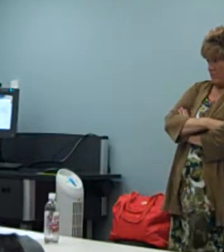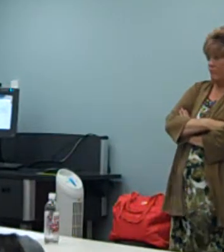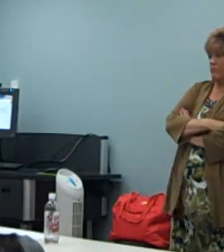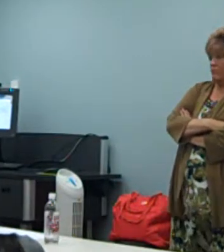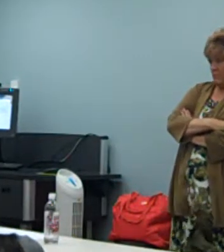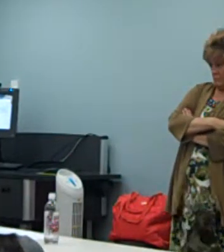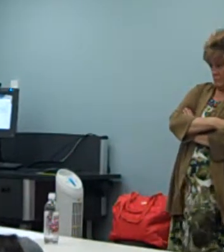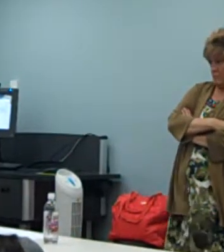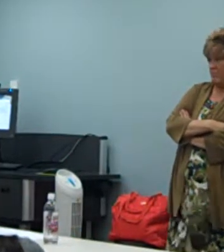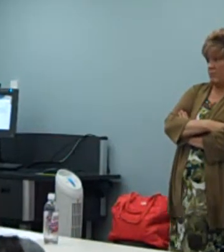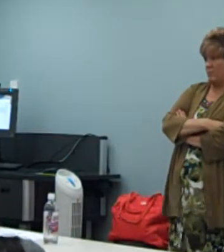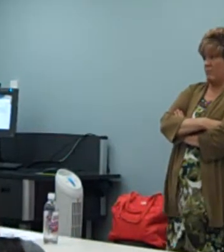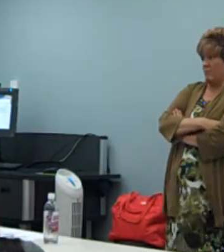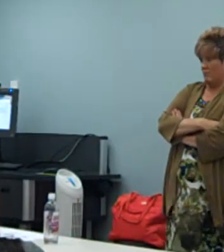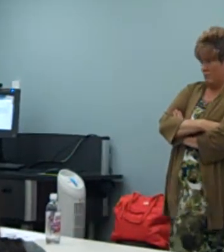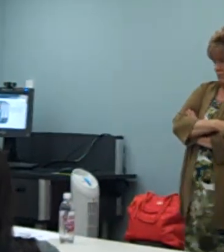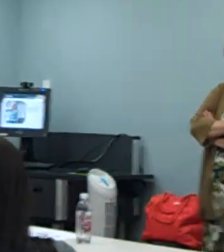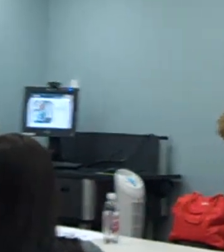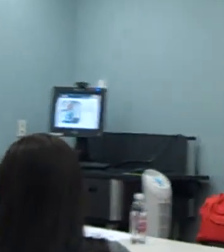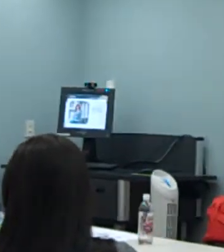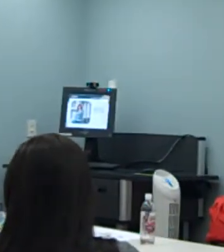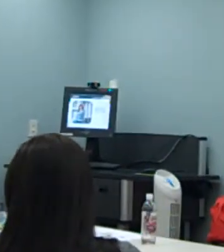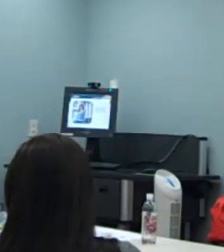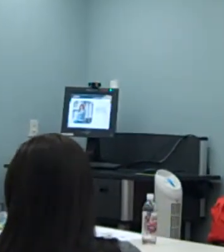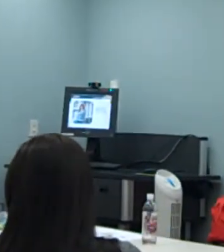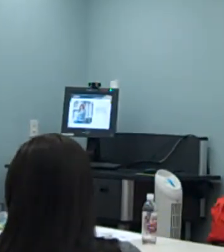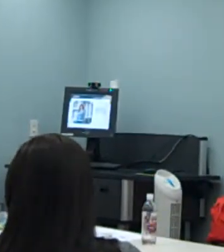that was blue, you noticed that the baby's skin had been changing to blue.